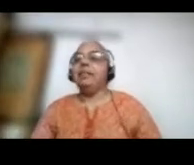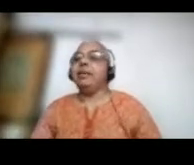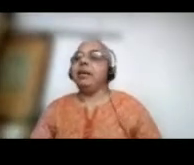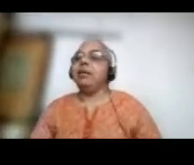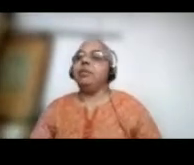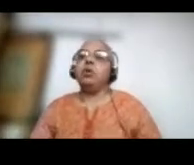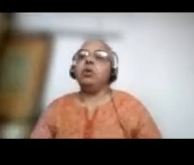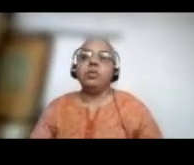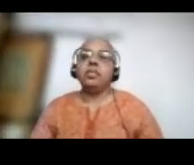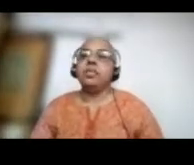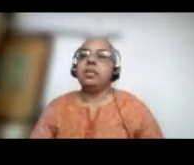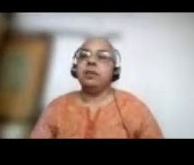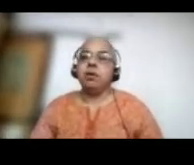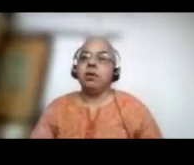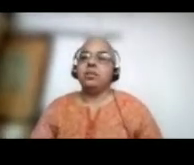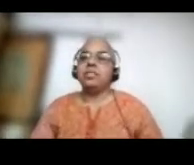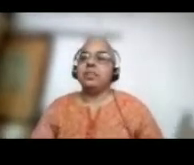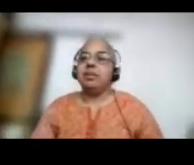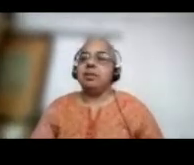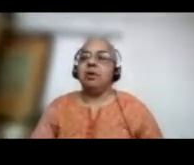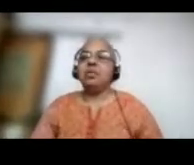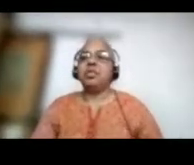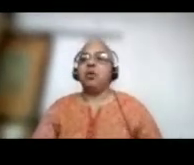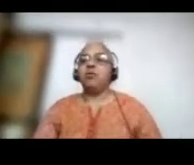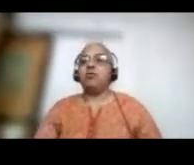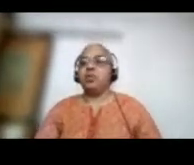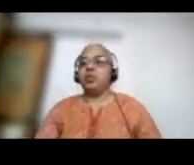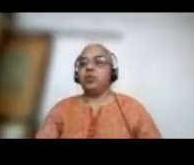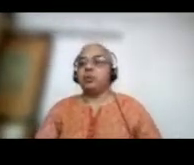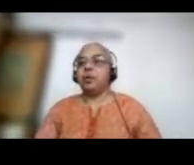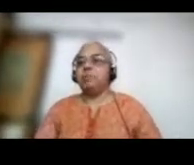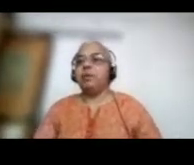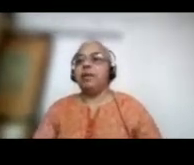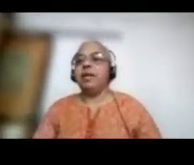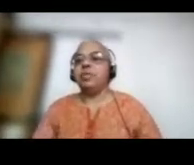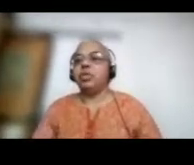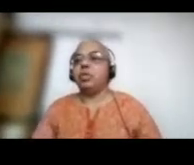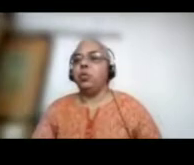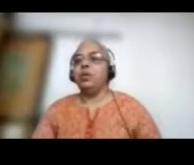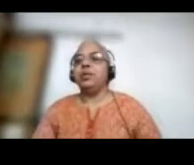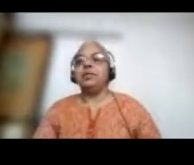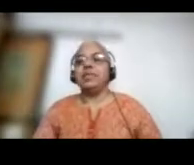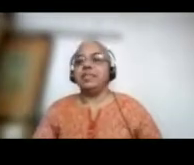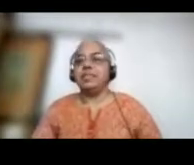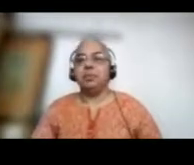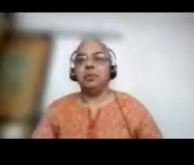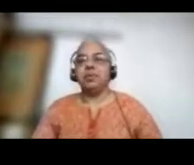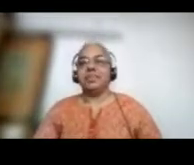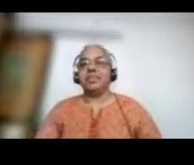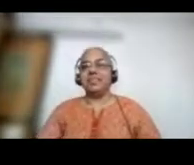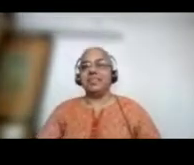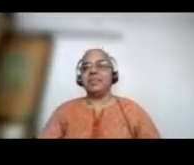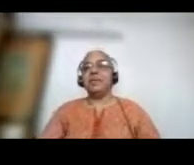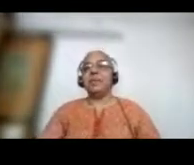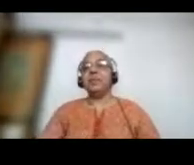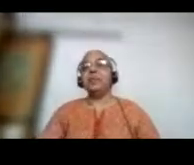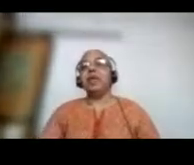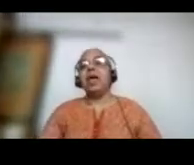And there are lots and lots and lots lots of resource people and donors and supporters.